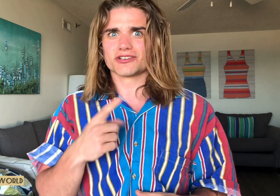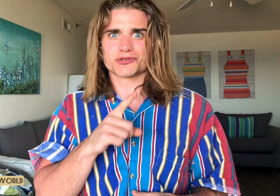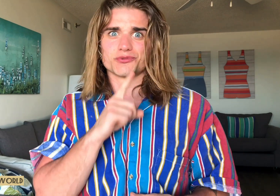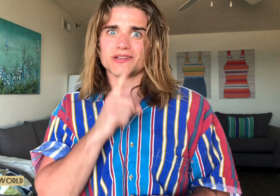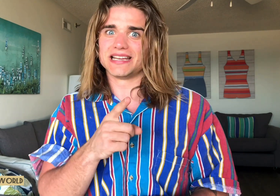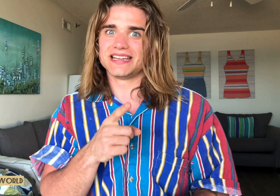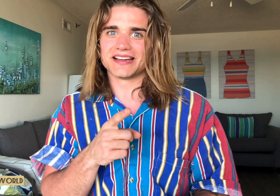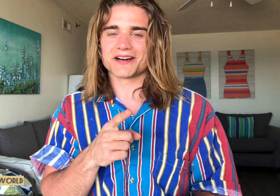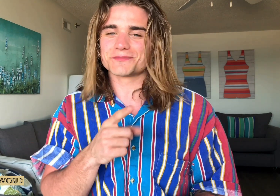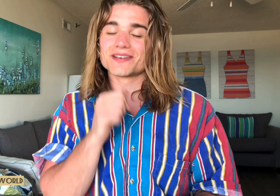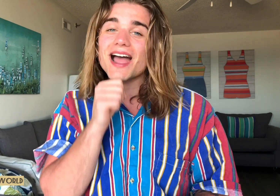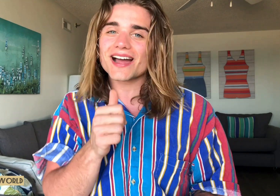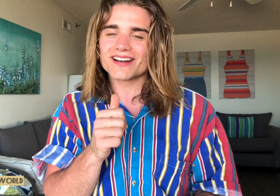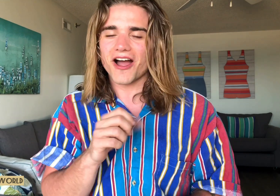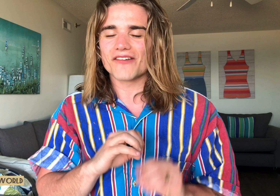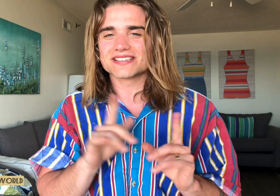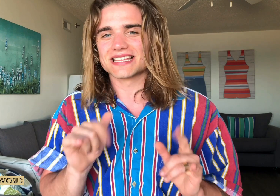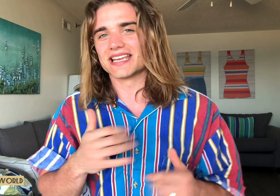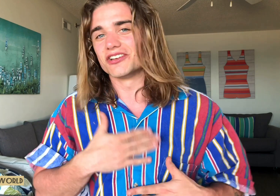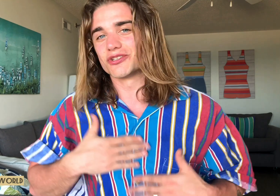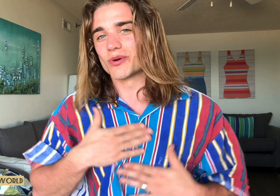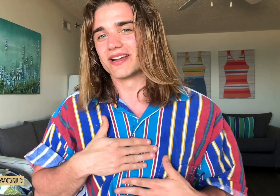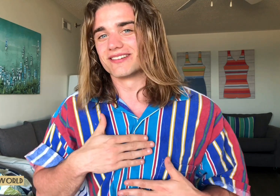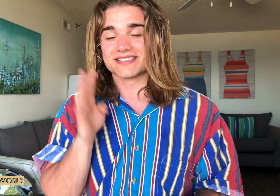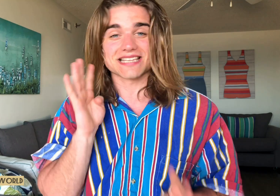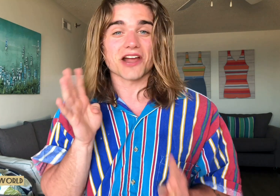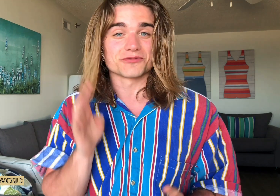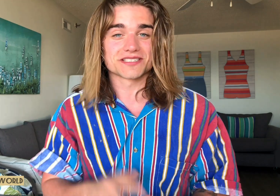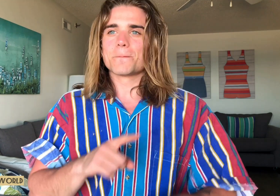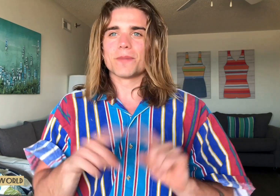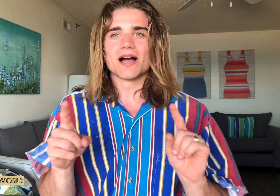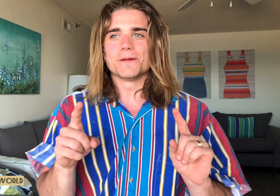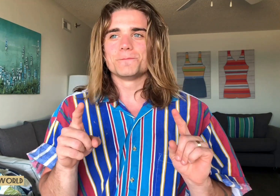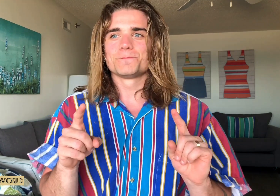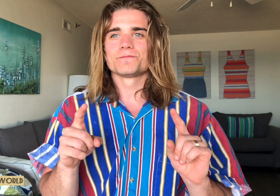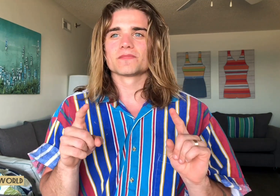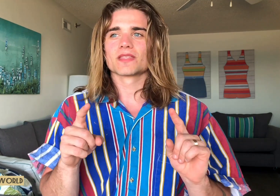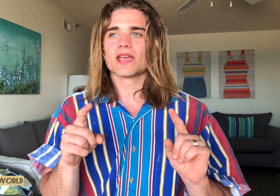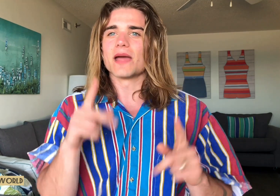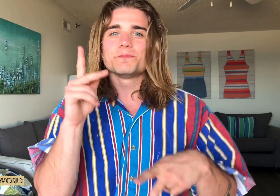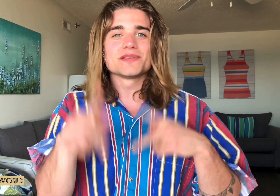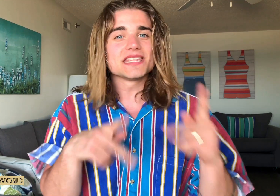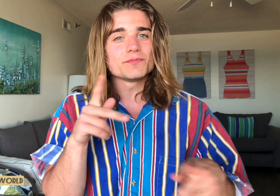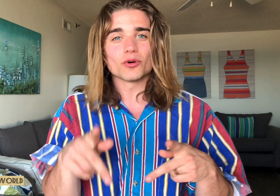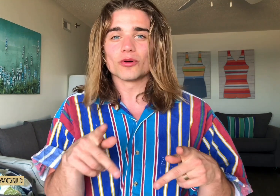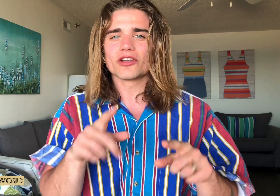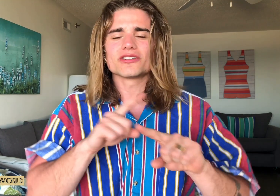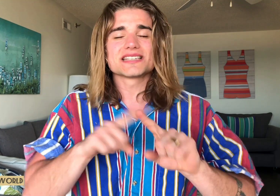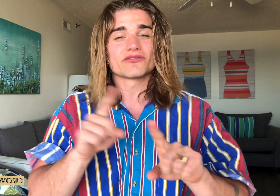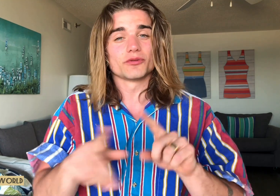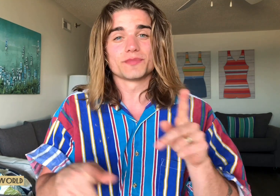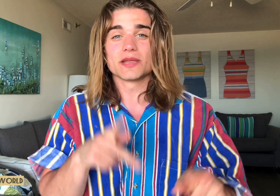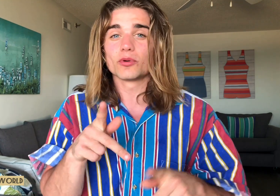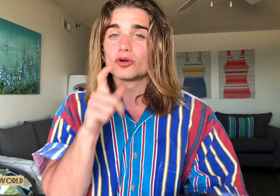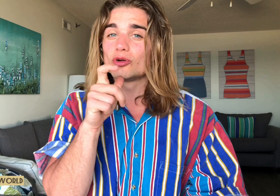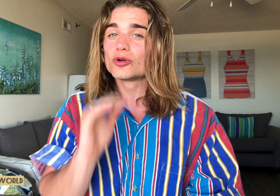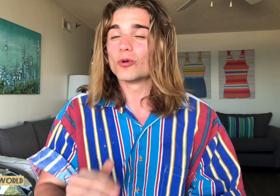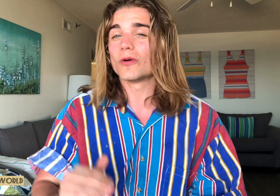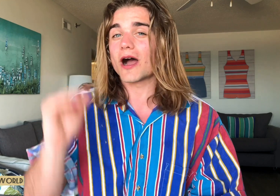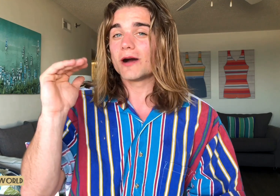just really I'm not obviously enjoying the sounds. But and people there are different people who grew up